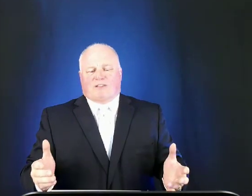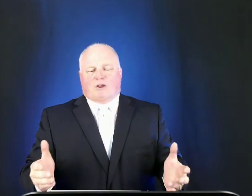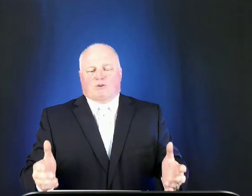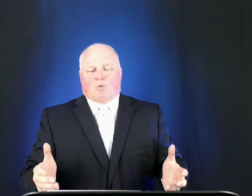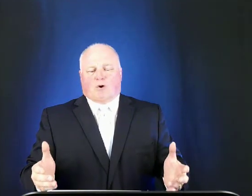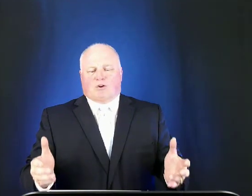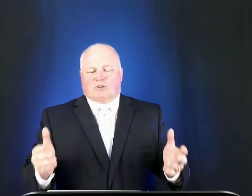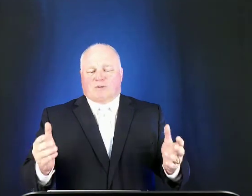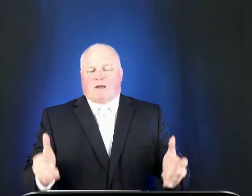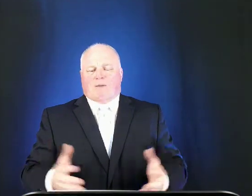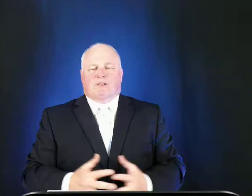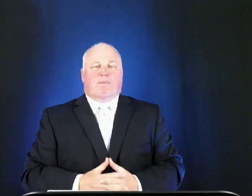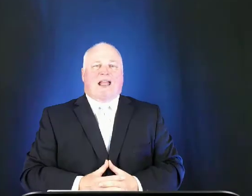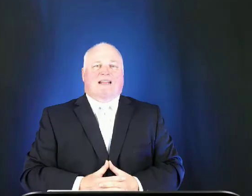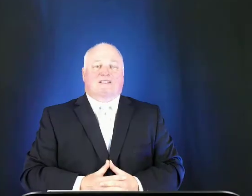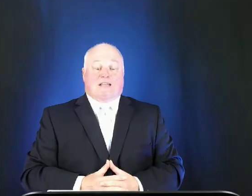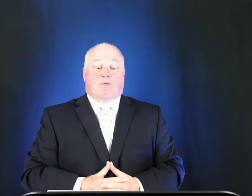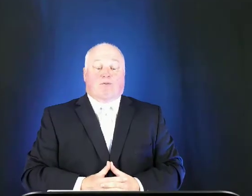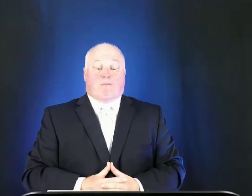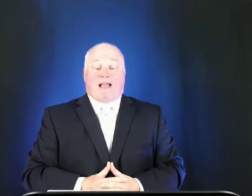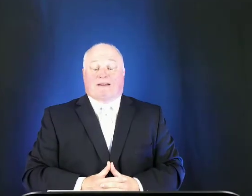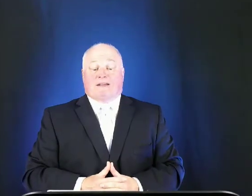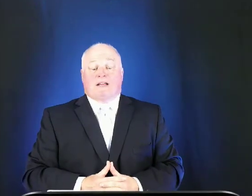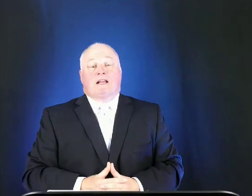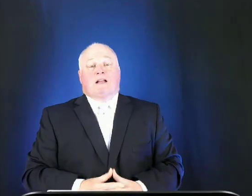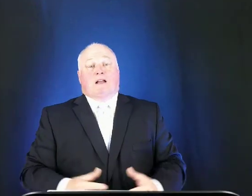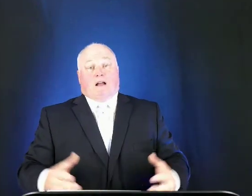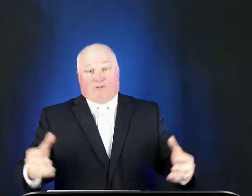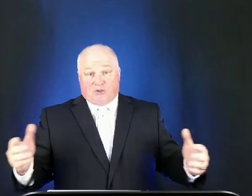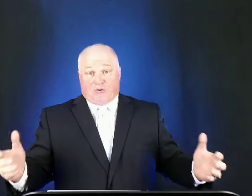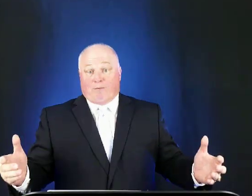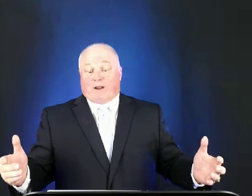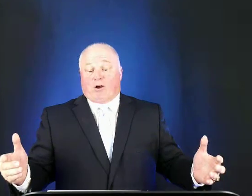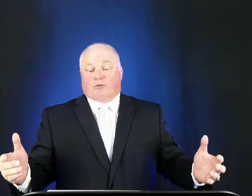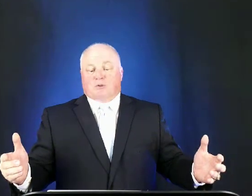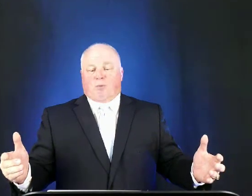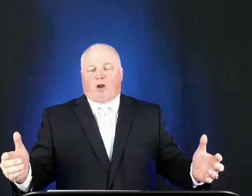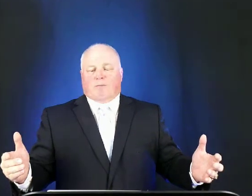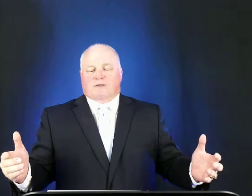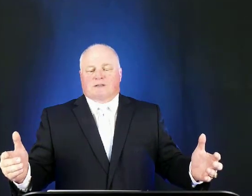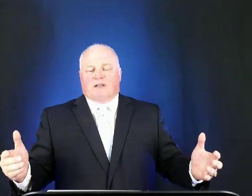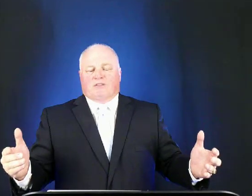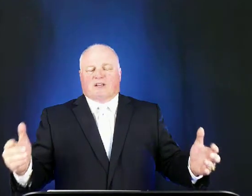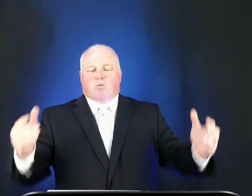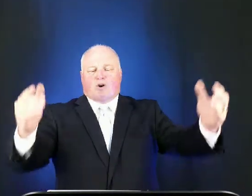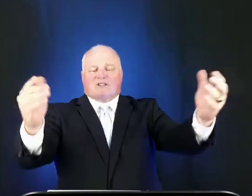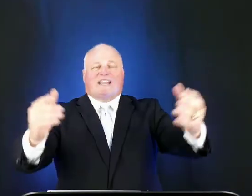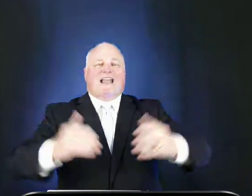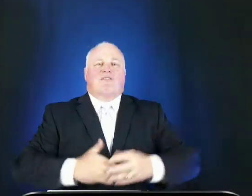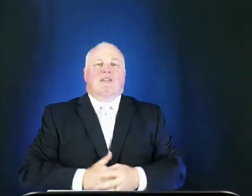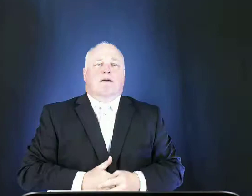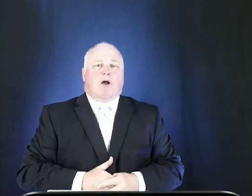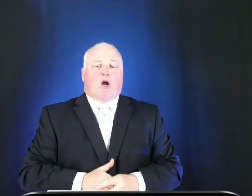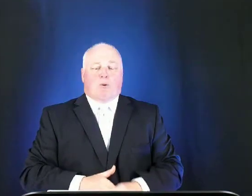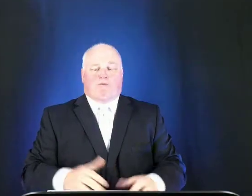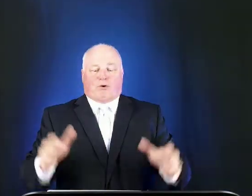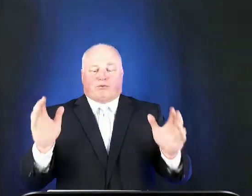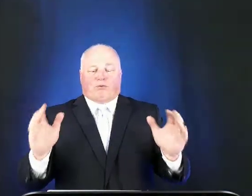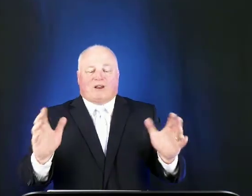those words on the bottom of the package they were reminded of general macarthur's promise these words gave them hope for three